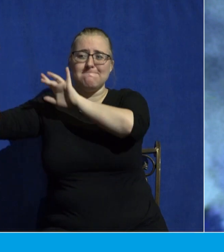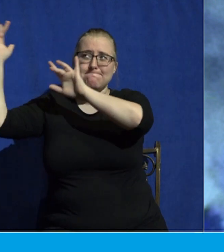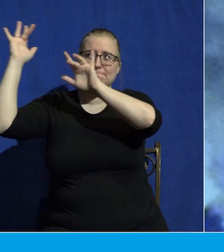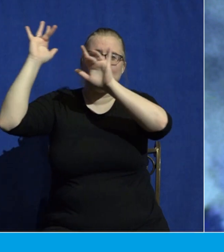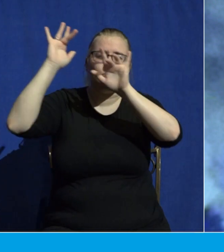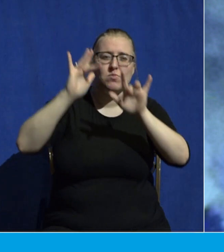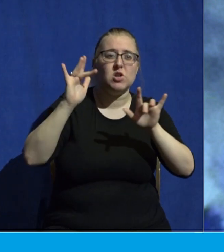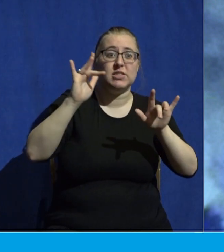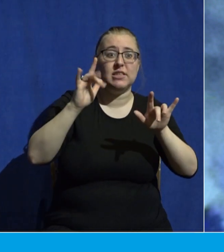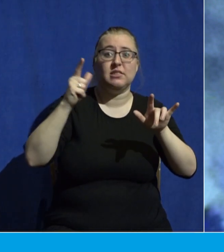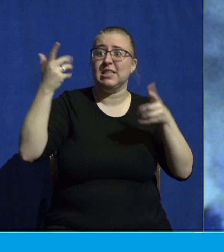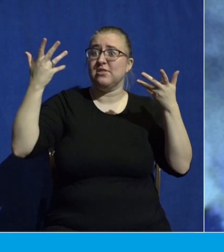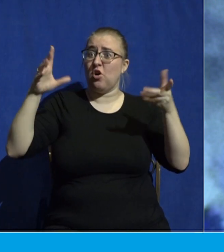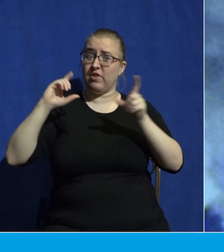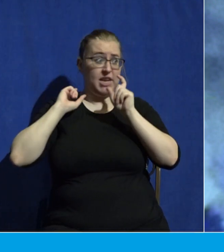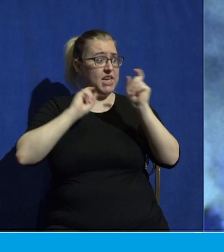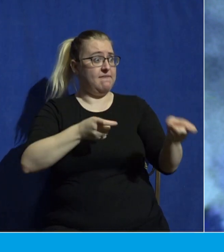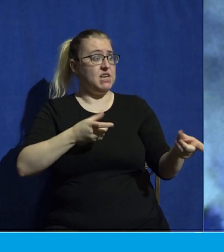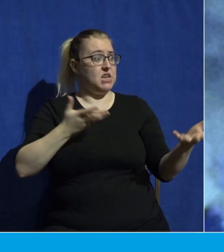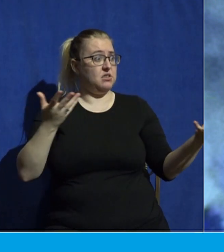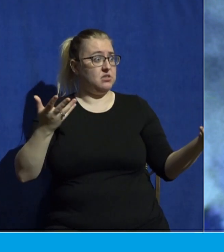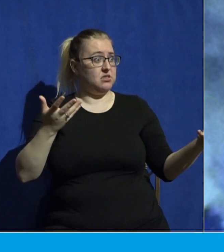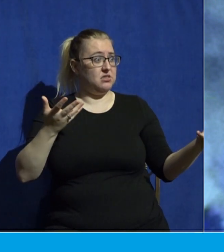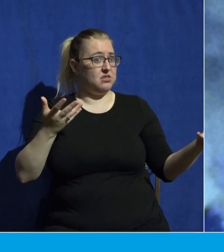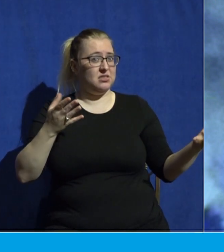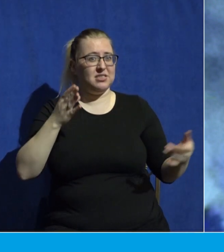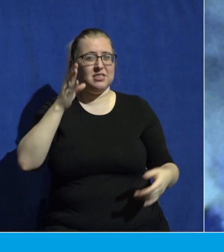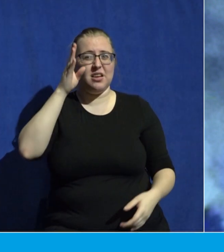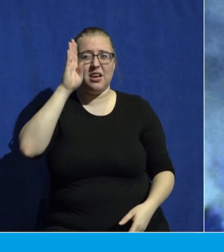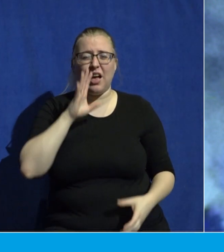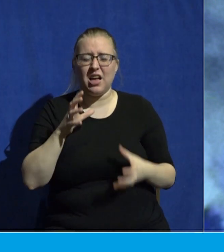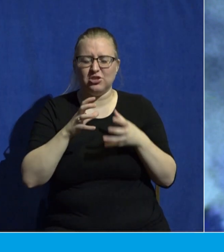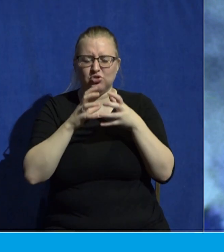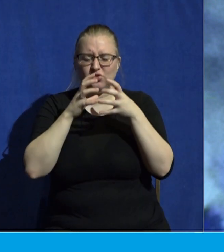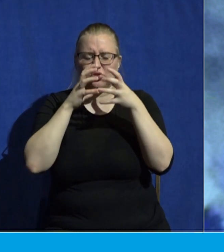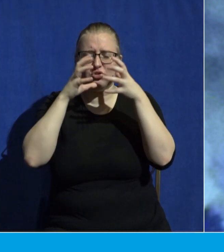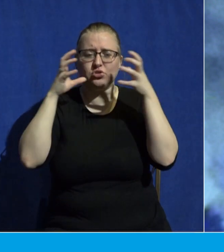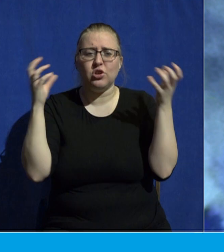given it to us. For God so loved the world.